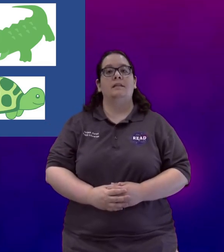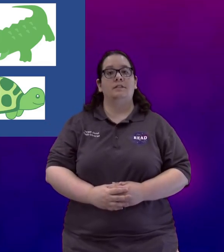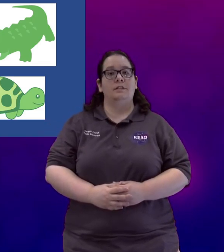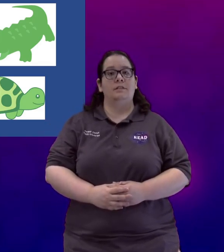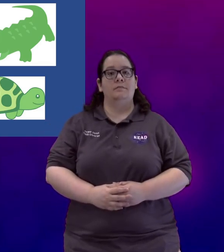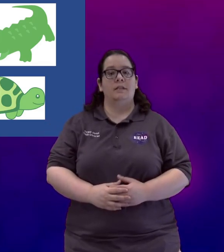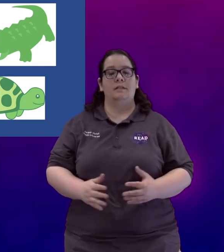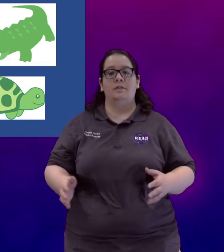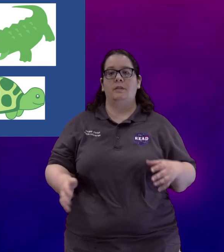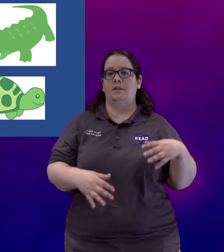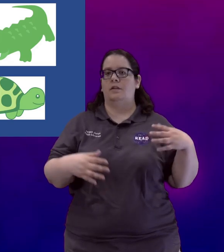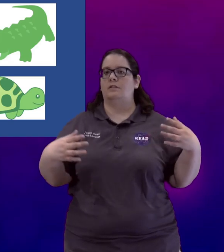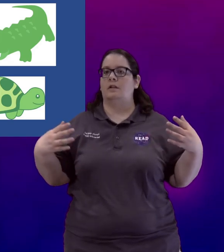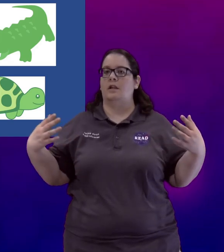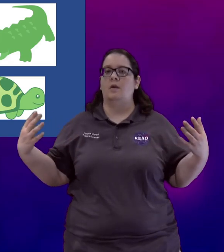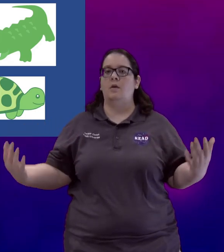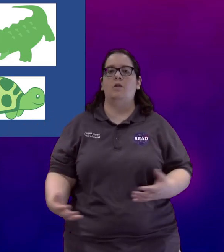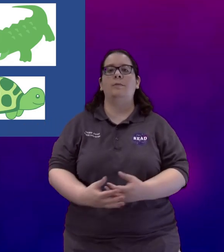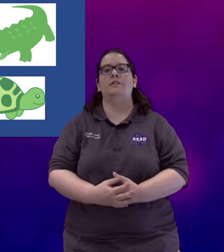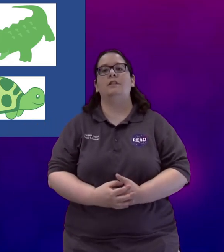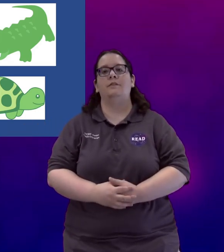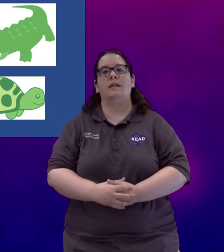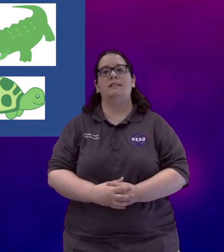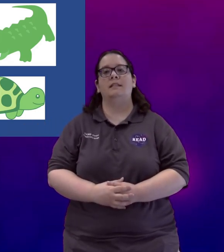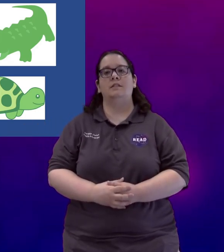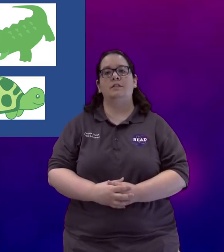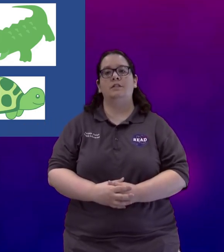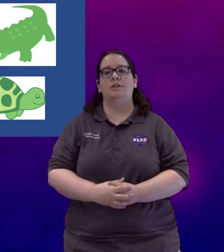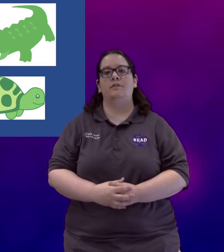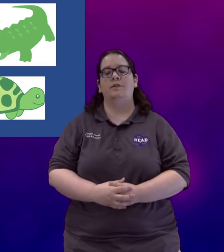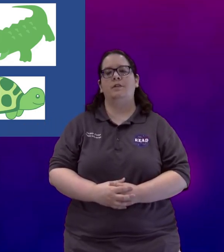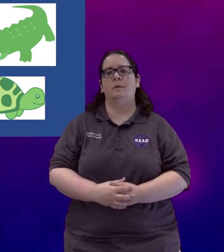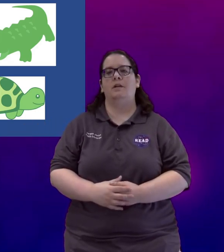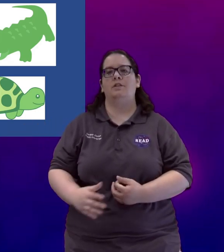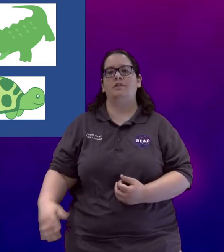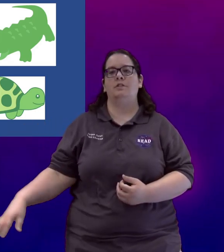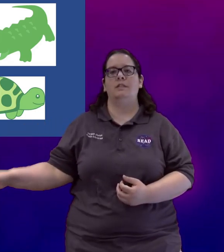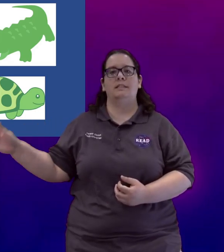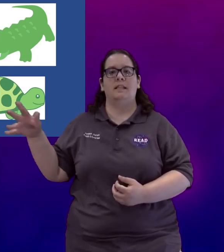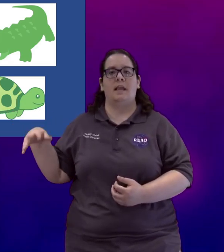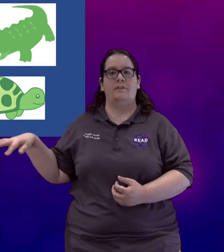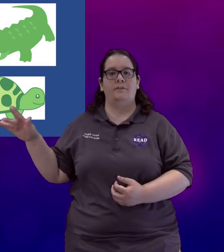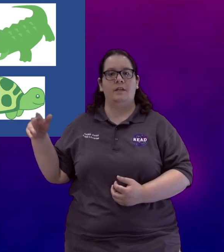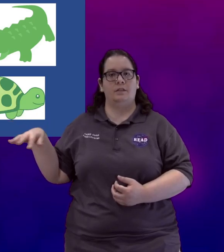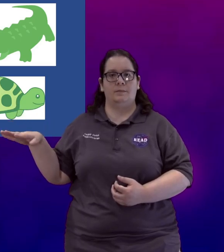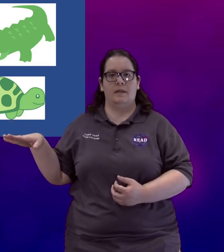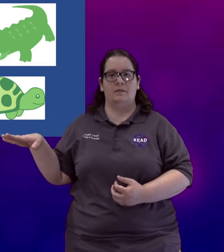Lizard is another one. There are a whole bunch of different kinds of lizards so for the most part you're just going to see that finger spelled